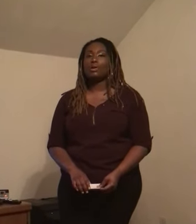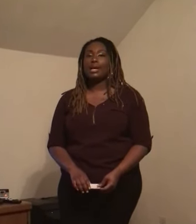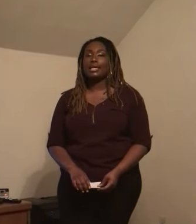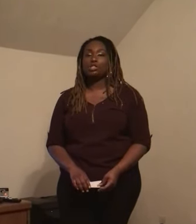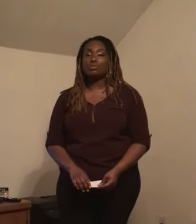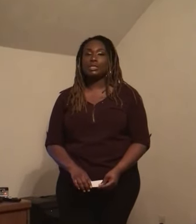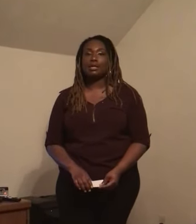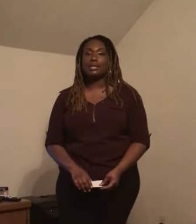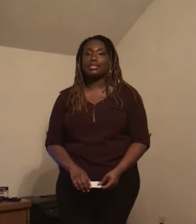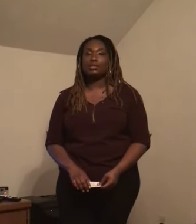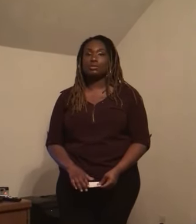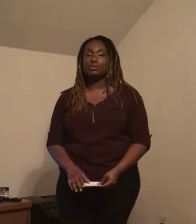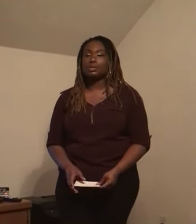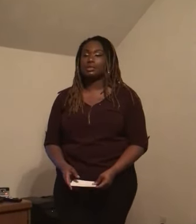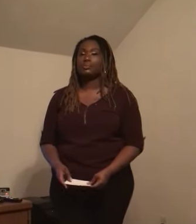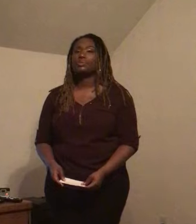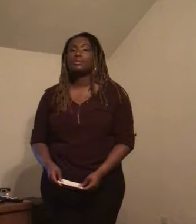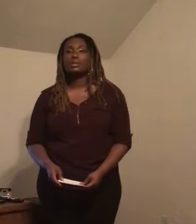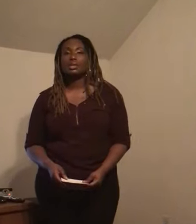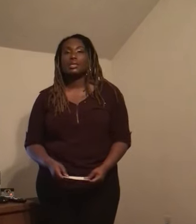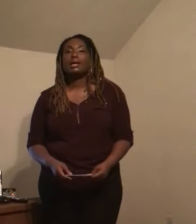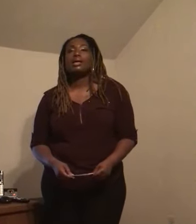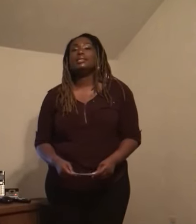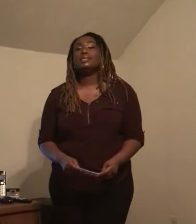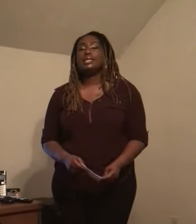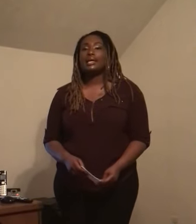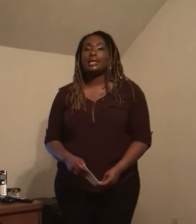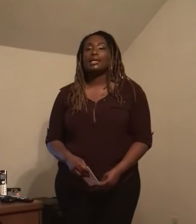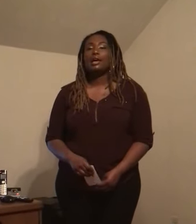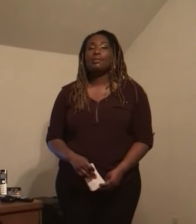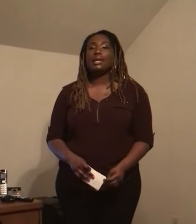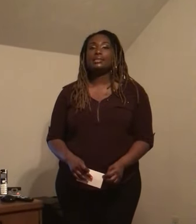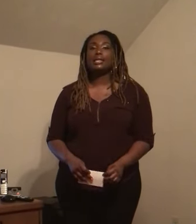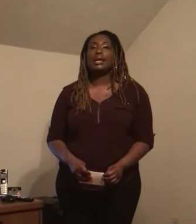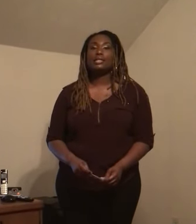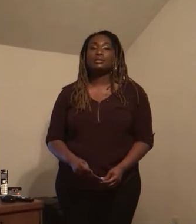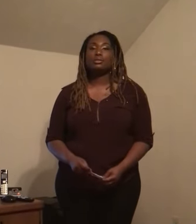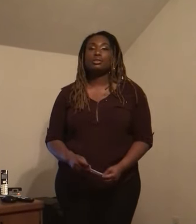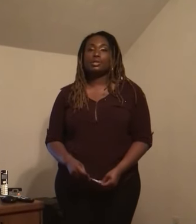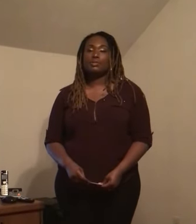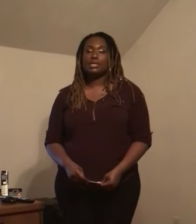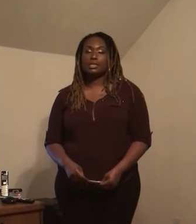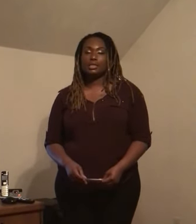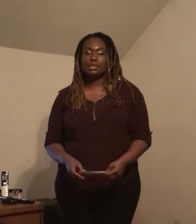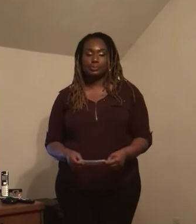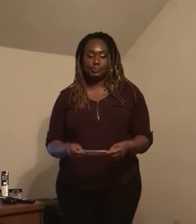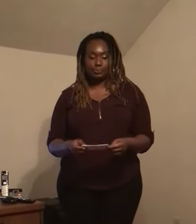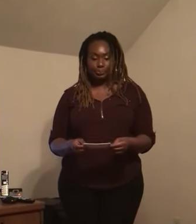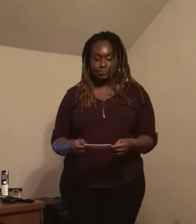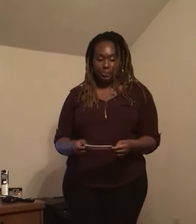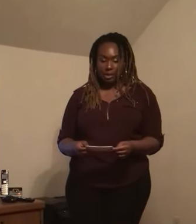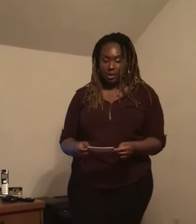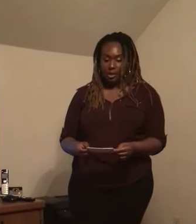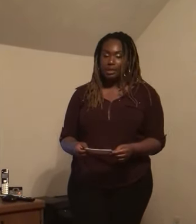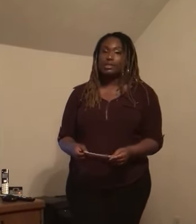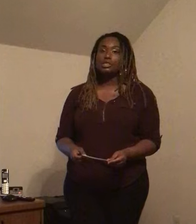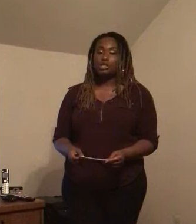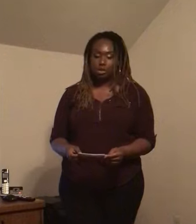why it should be taught in schools. Today I'd like to ask you three questions. Do you